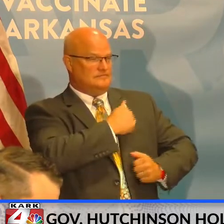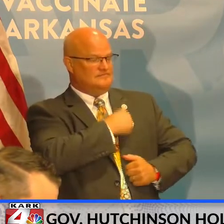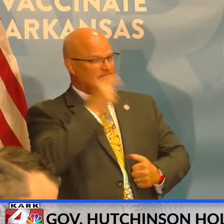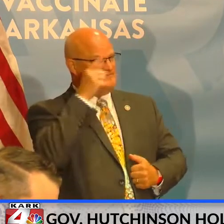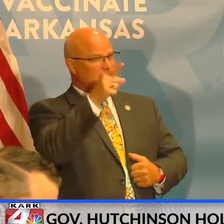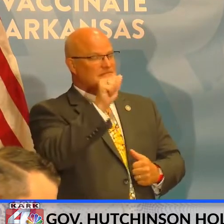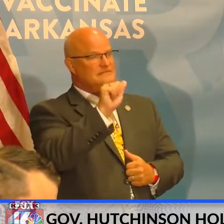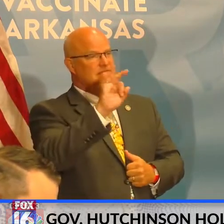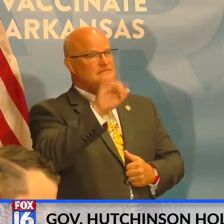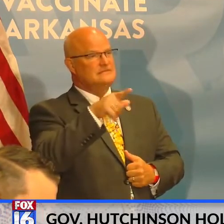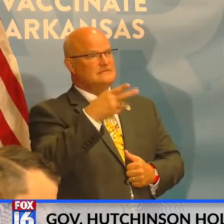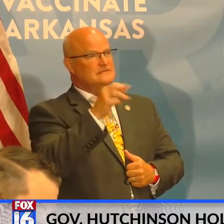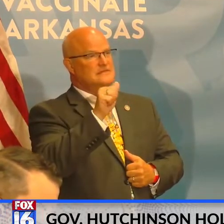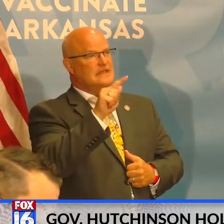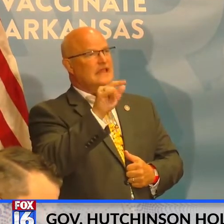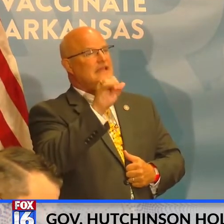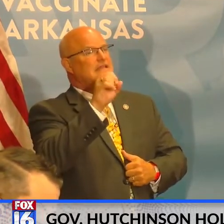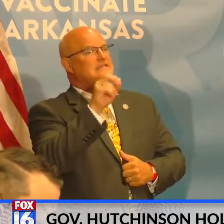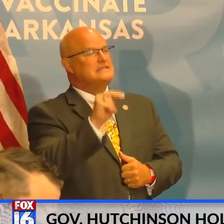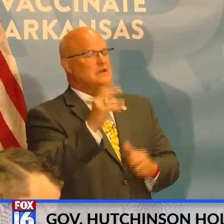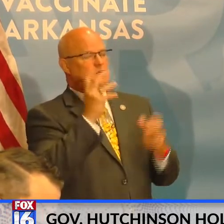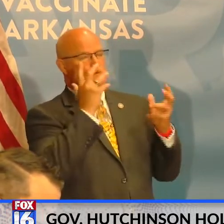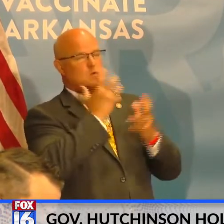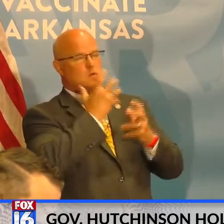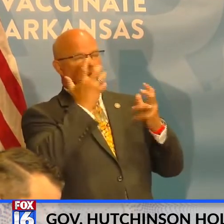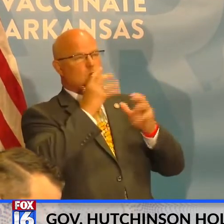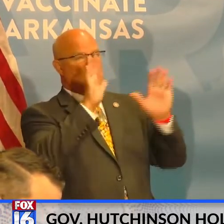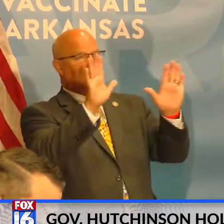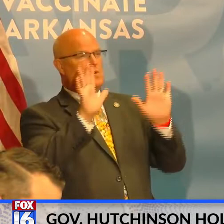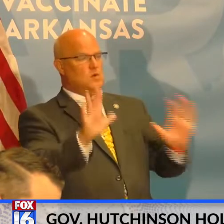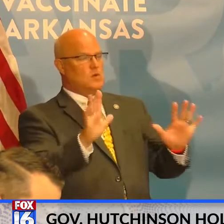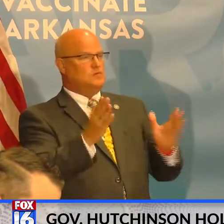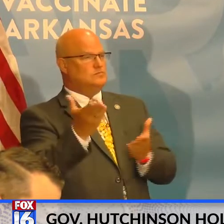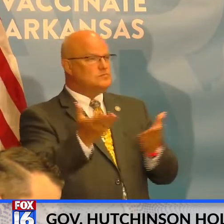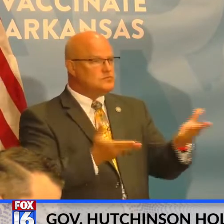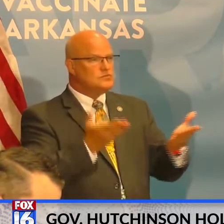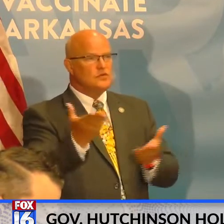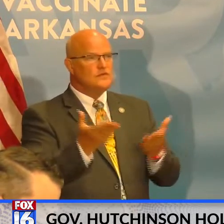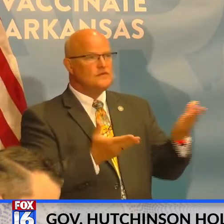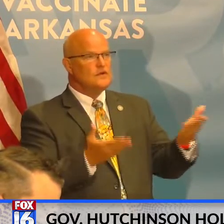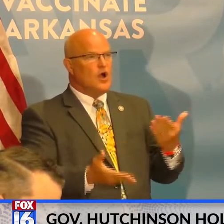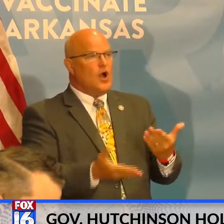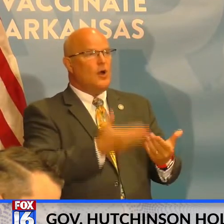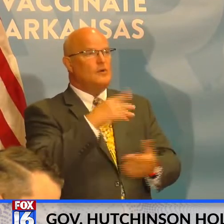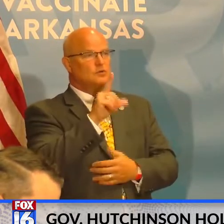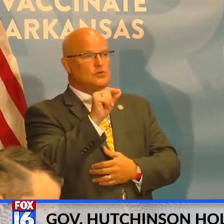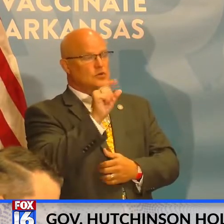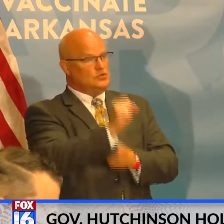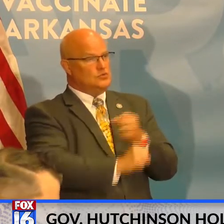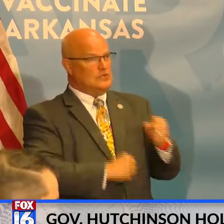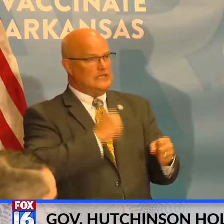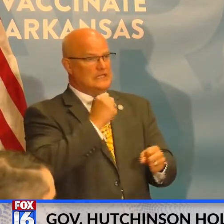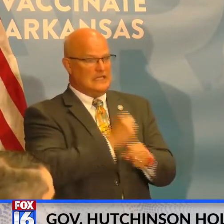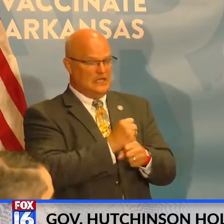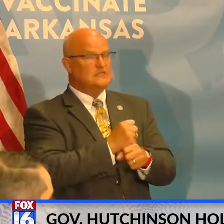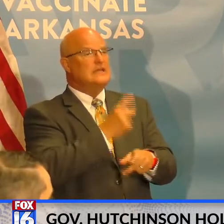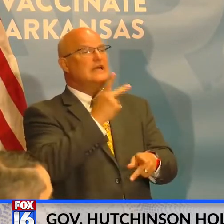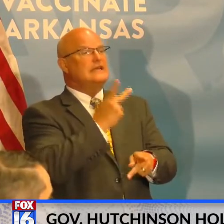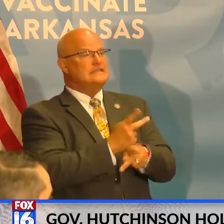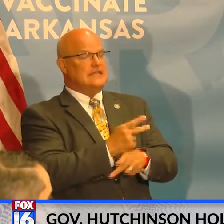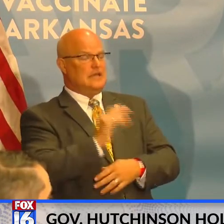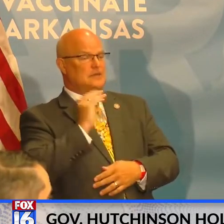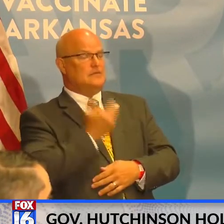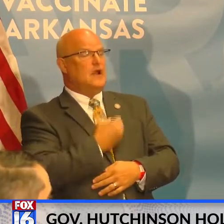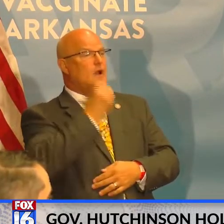was extraordinary. Their service there for over for right at 20 years has kept our homeland